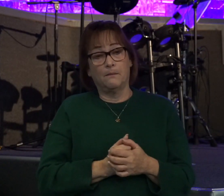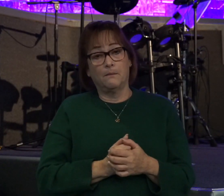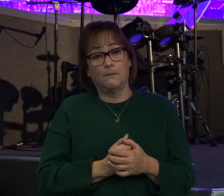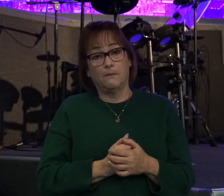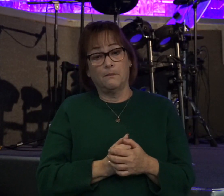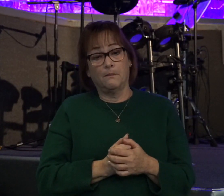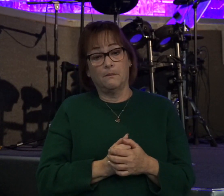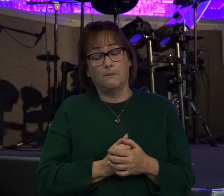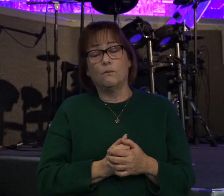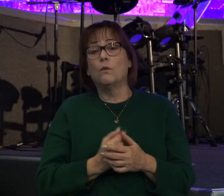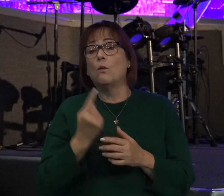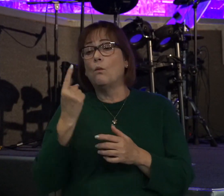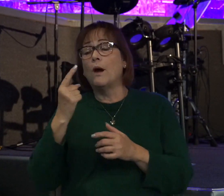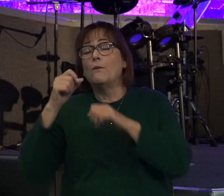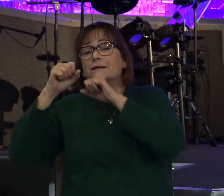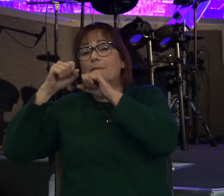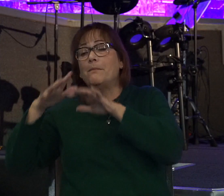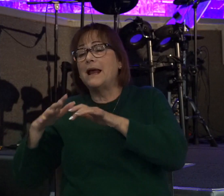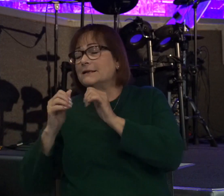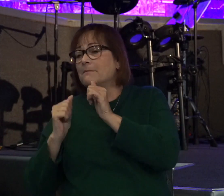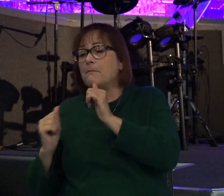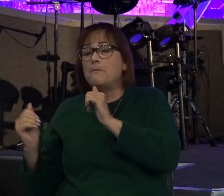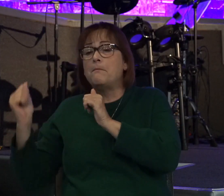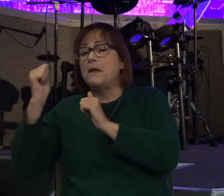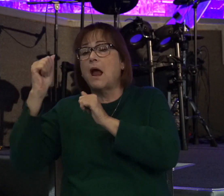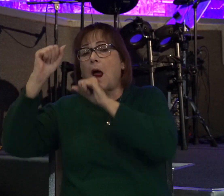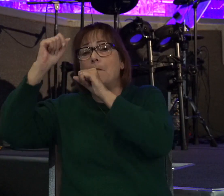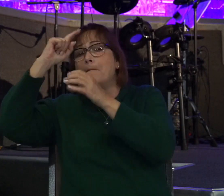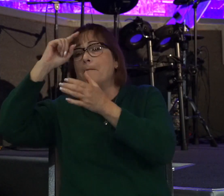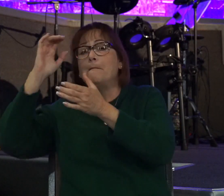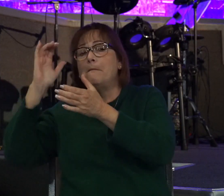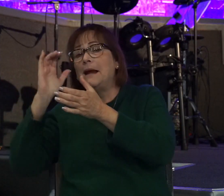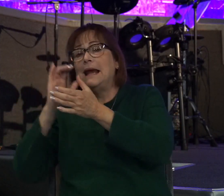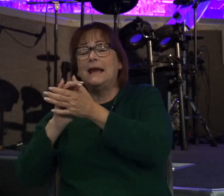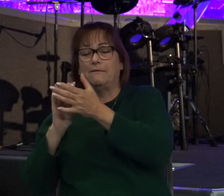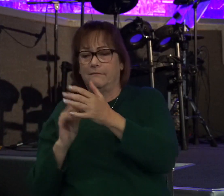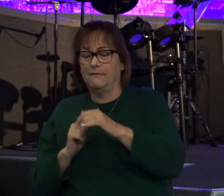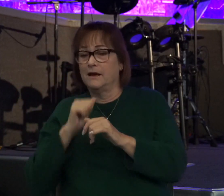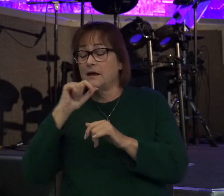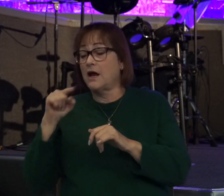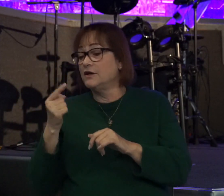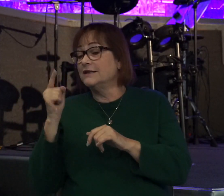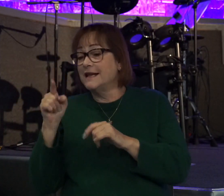And one was blessed beyond belief. Not just him, but his whole household.